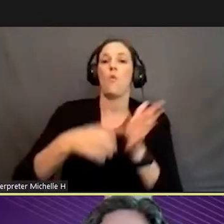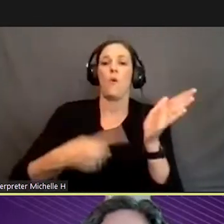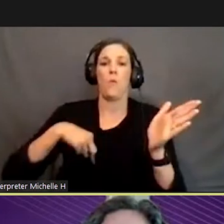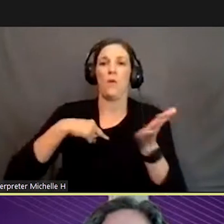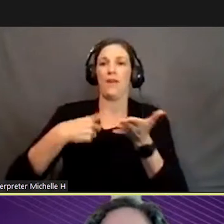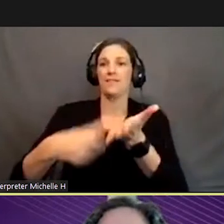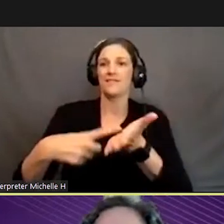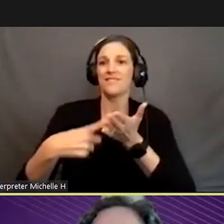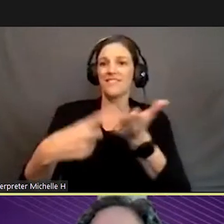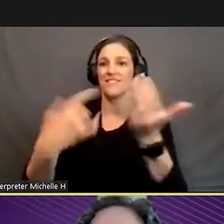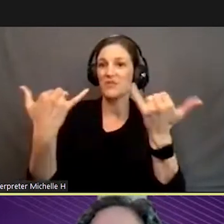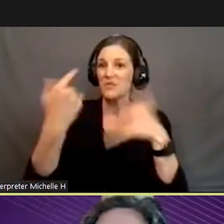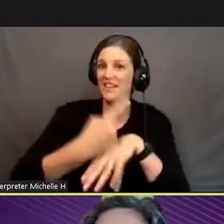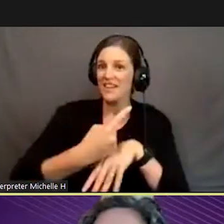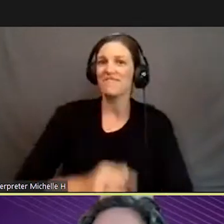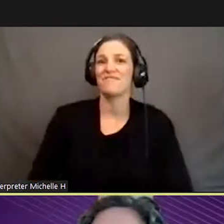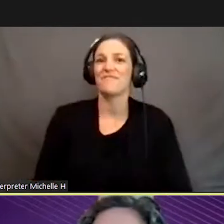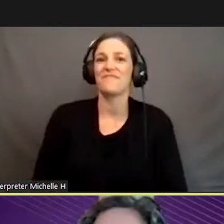today.